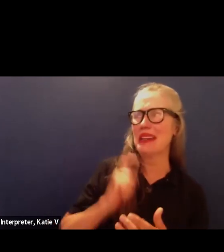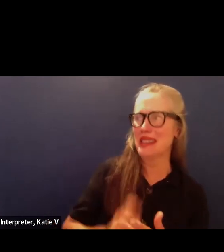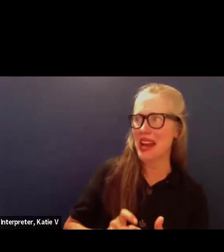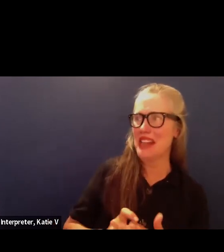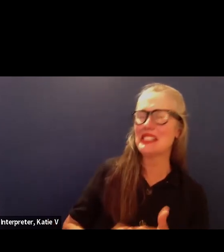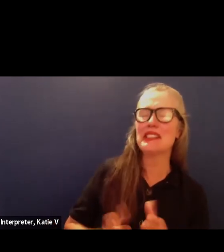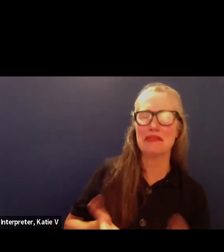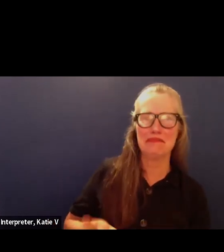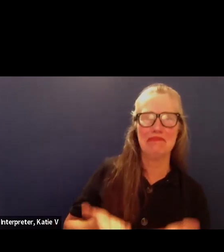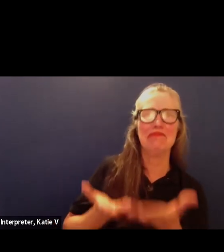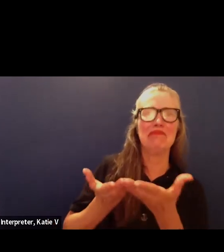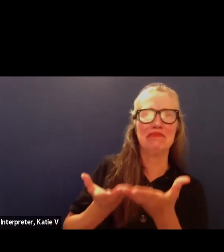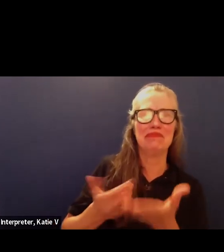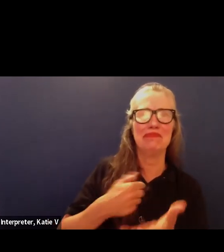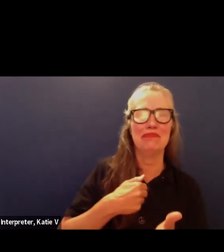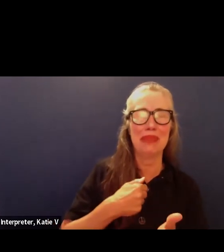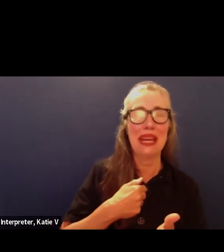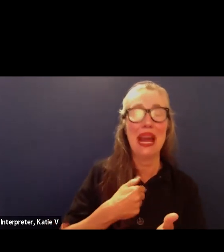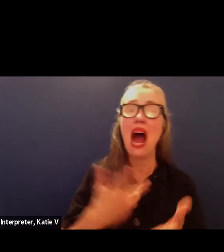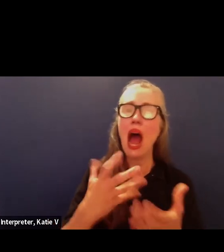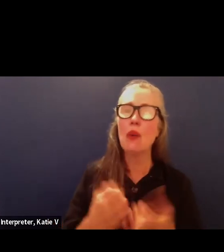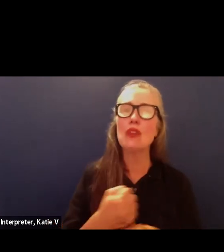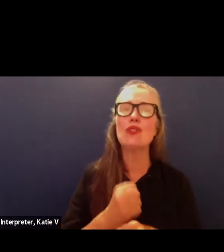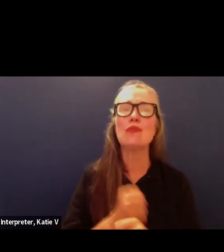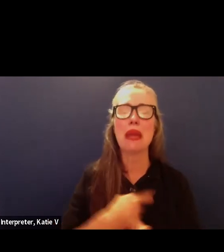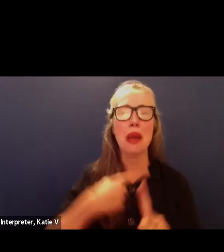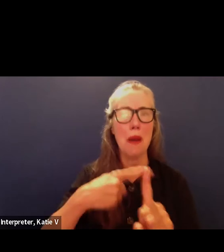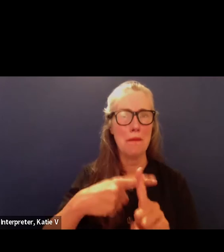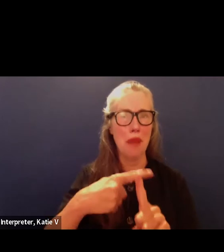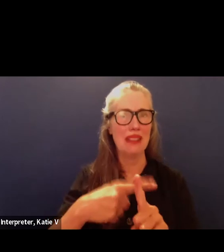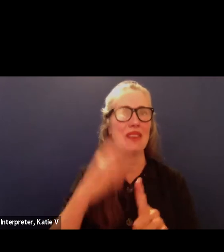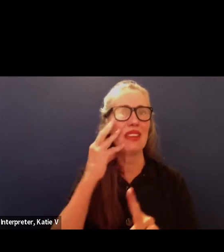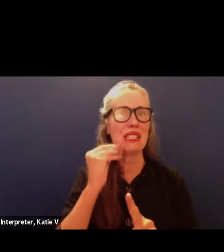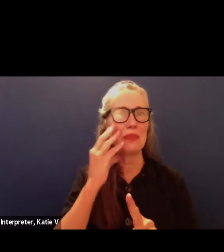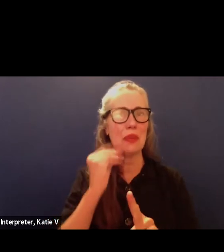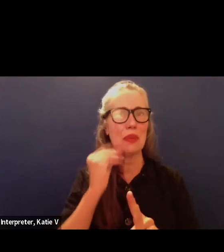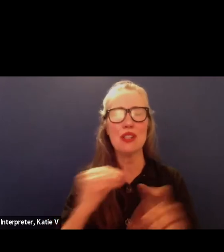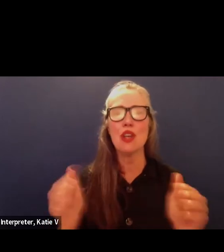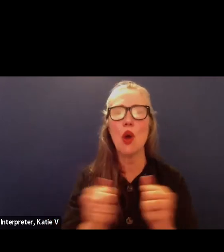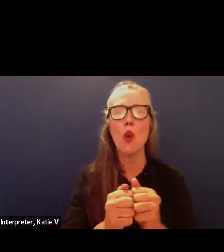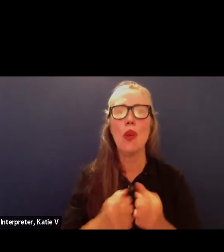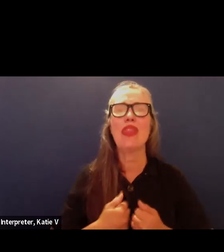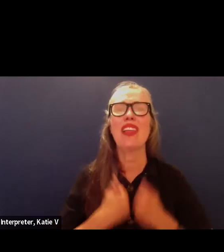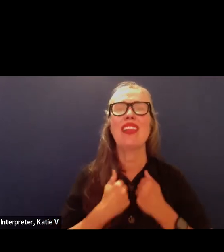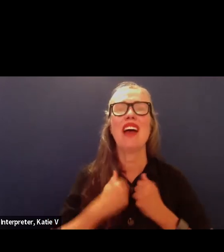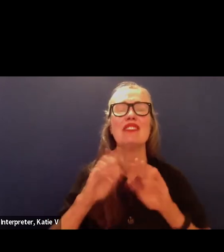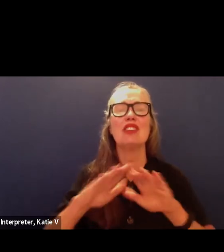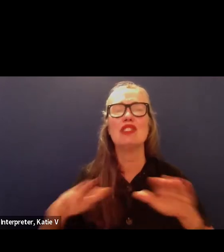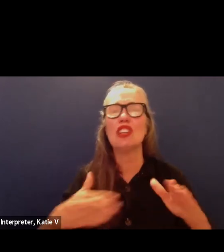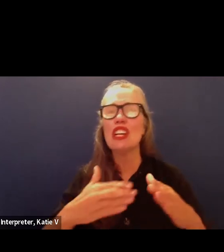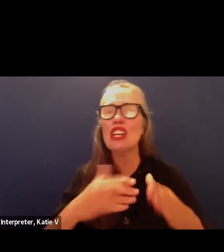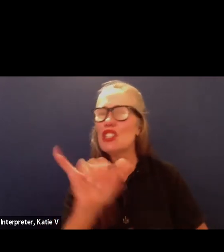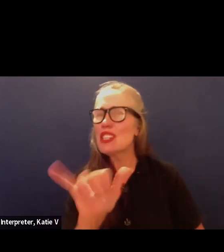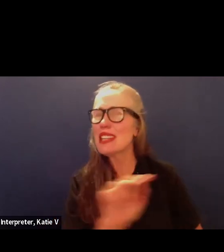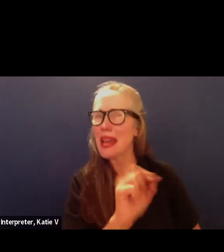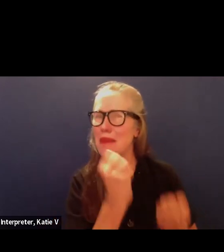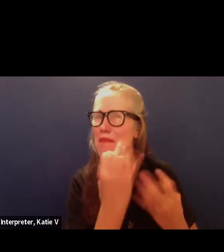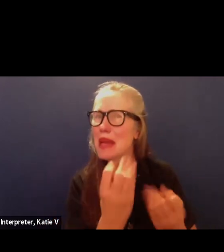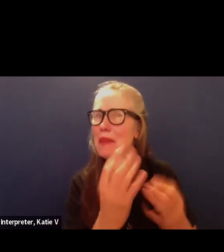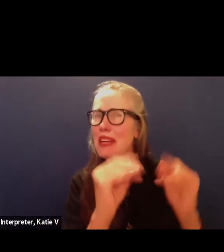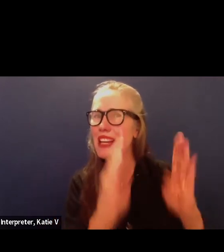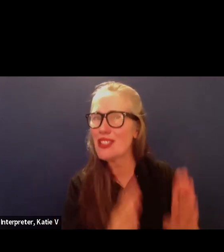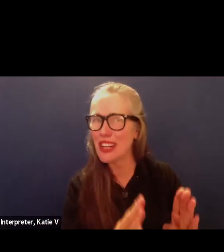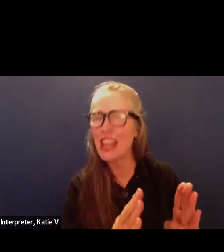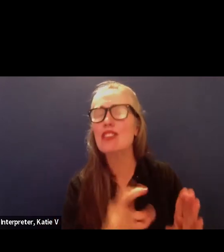positive difference in the lives of students just the way in which many educators made a difference in my life this is the start of my